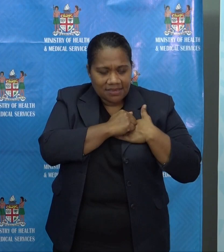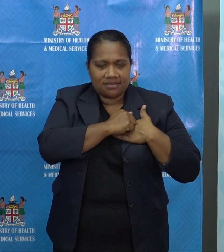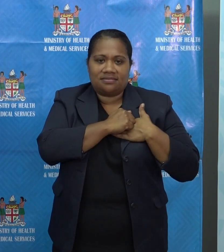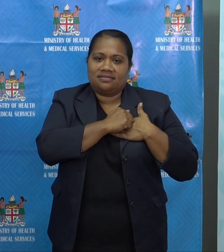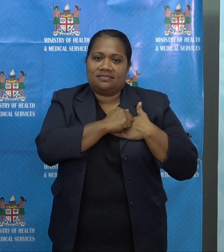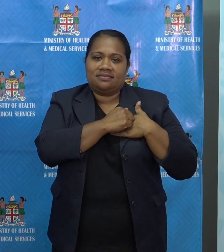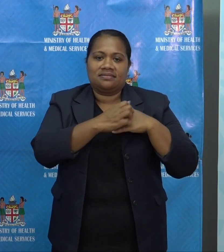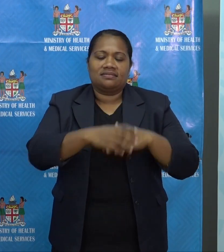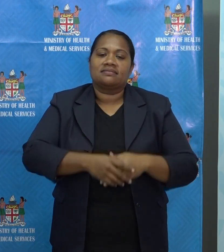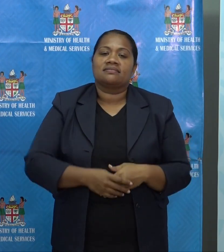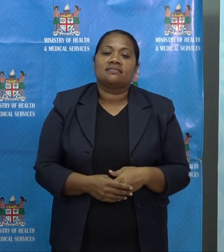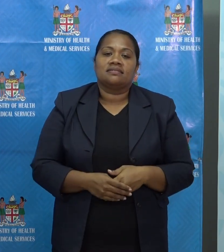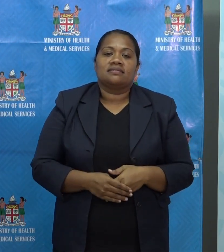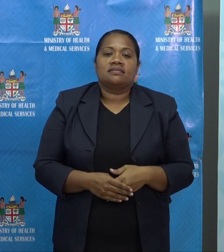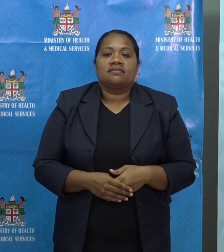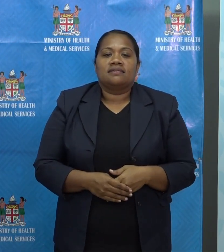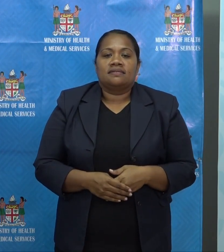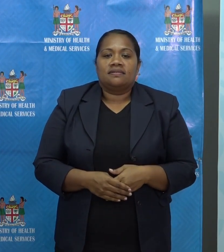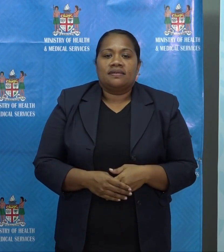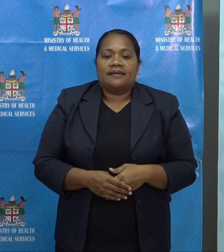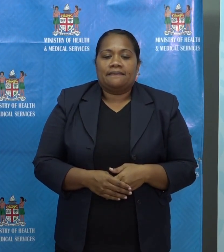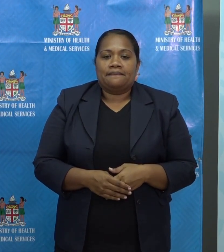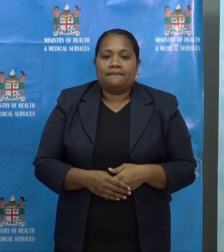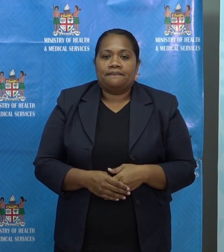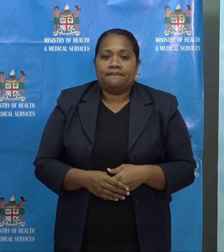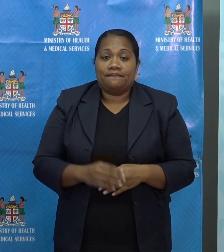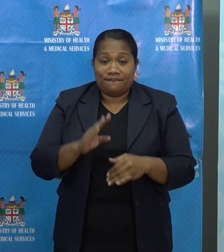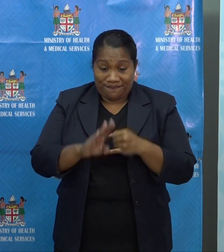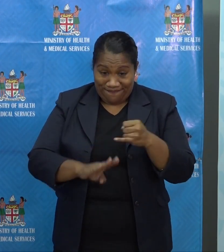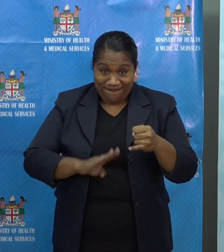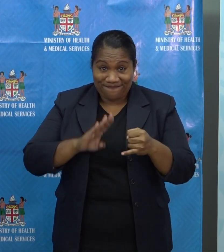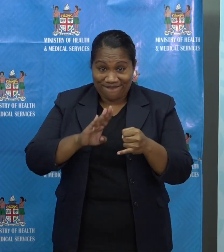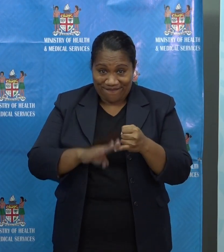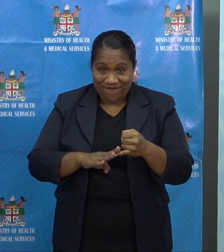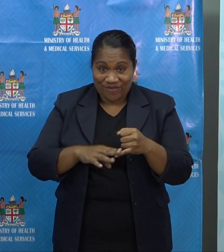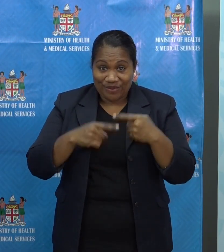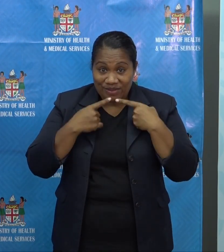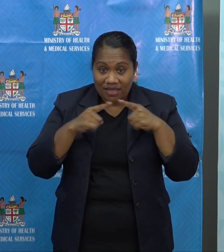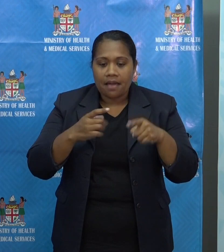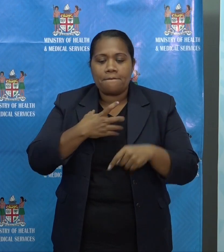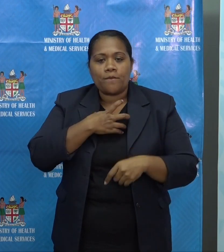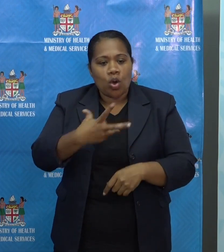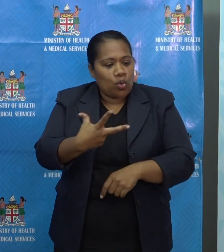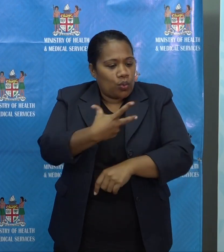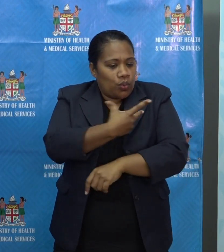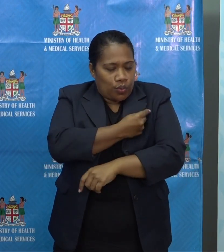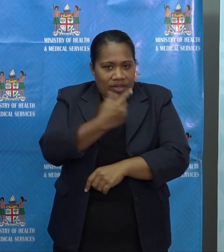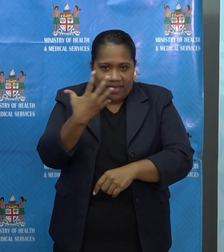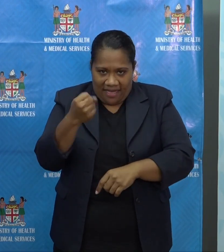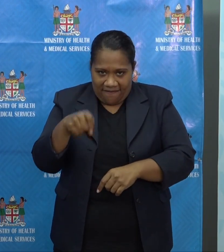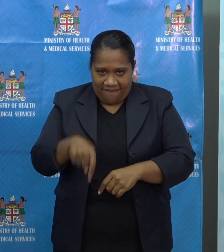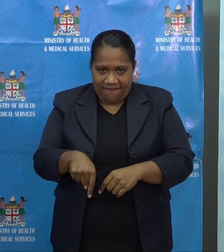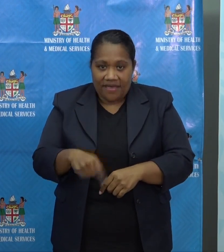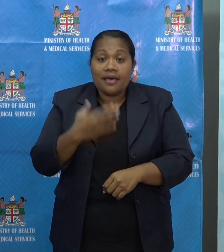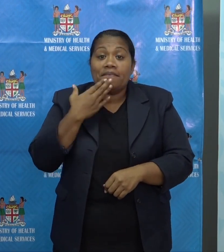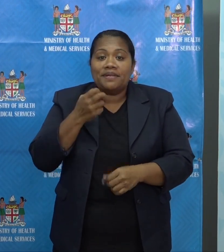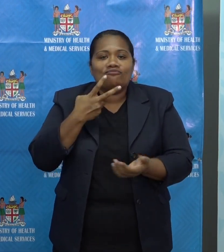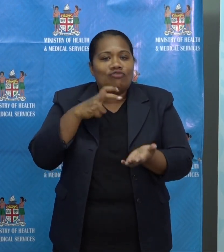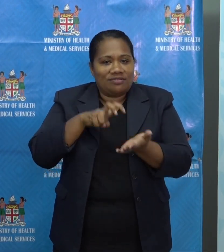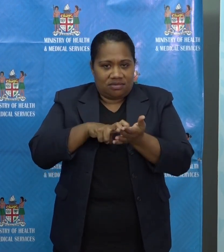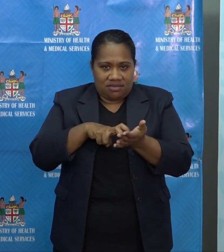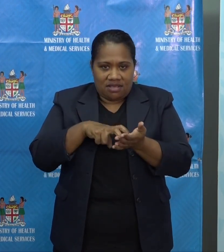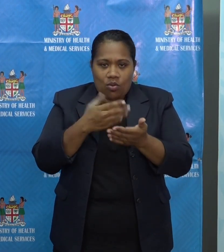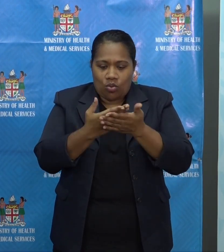On a last note, more vaccines are here. please register online, especially if are in the West.